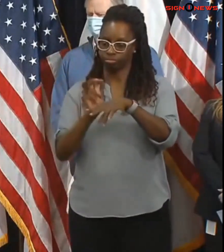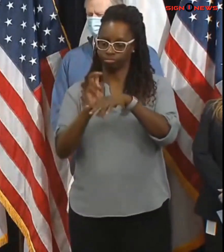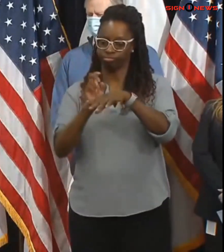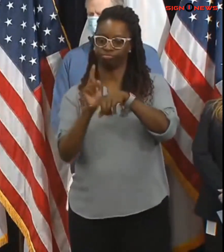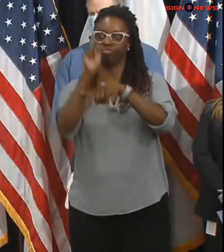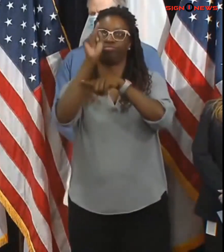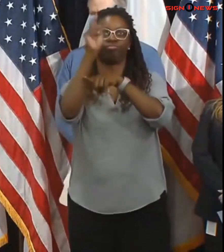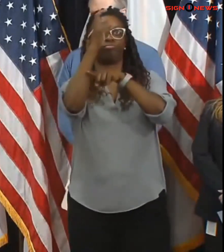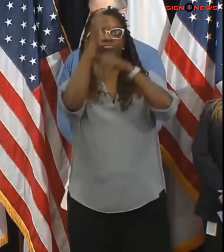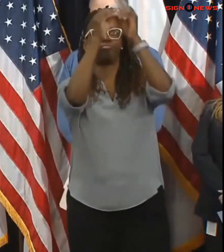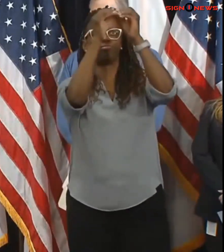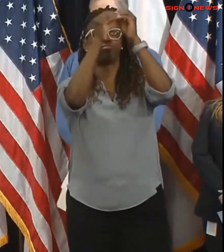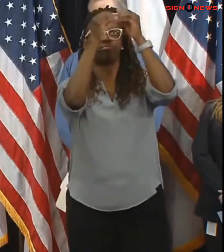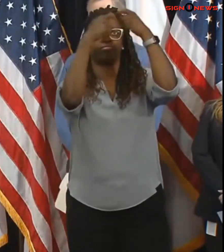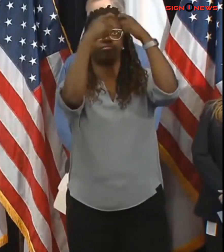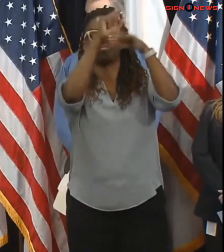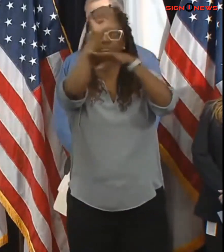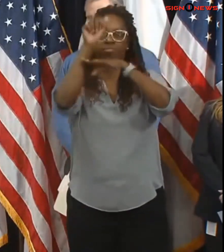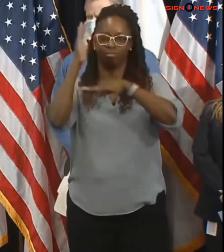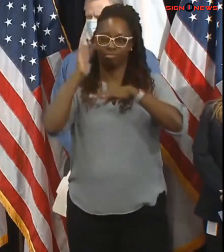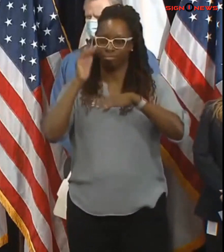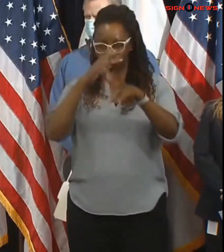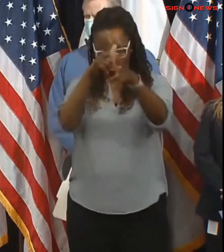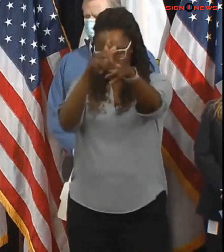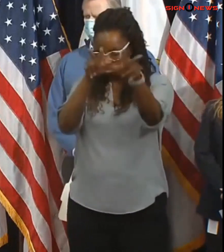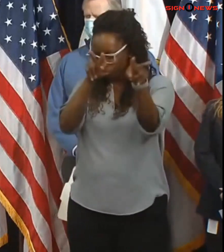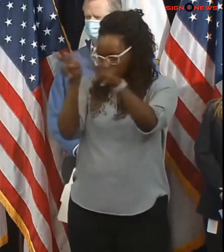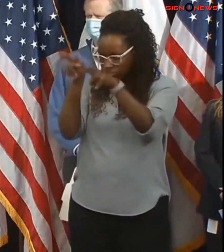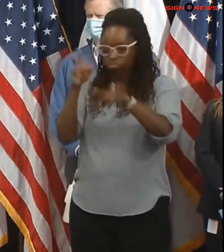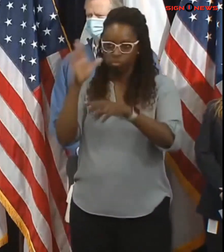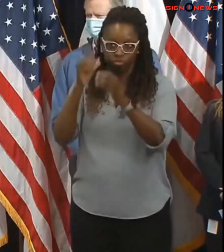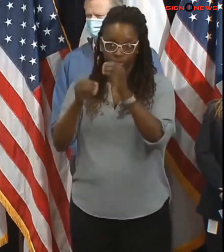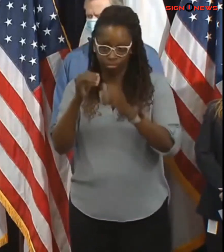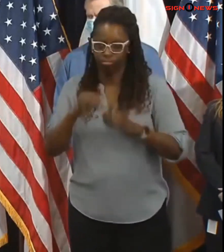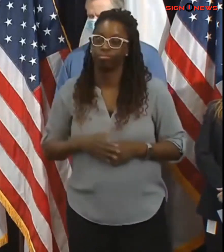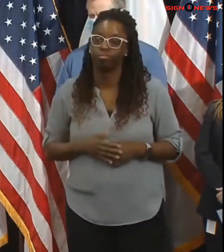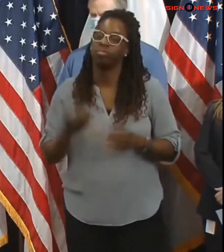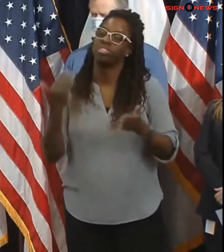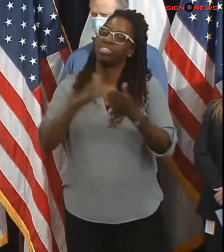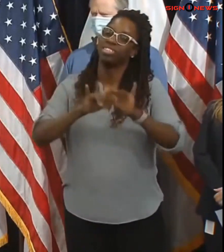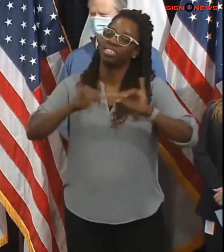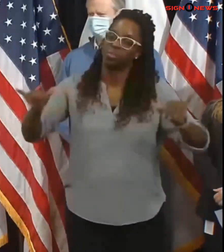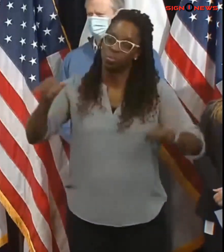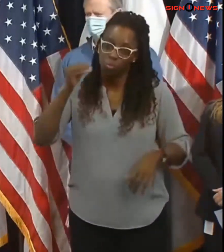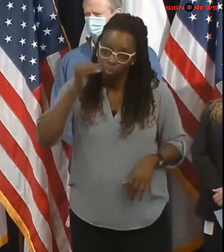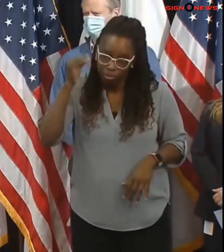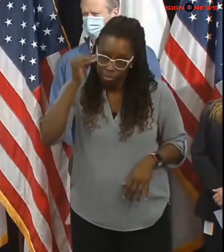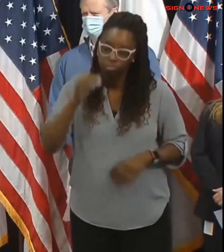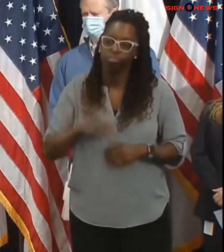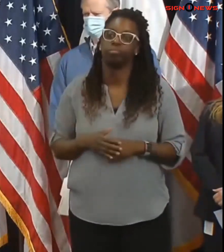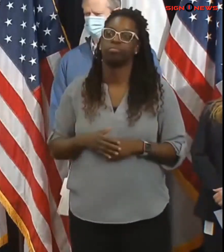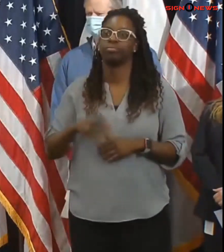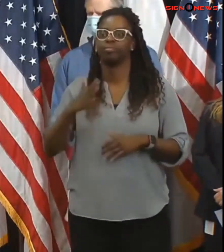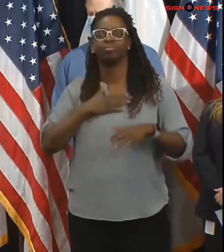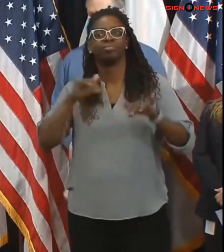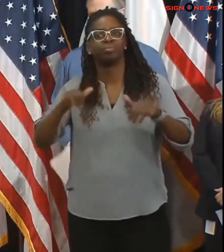brantley from mema will talk more about that please have an emergency kit prepared flashlights batteries things you need in the event of an outage